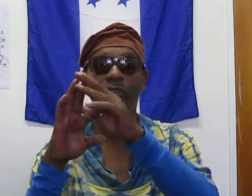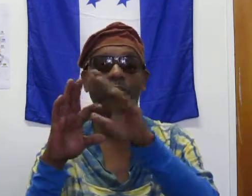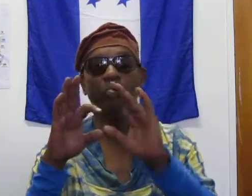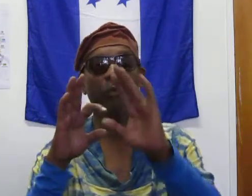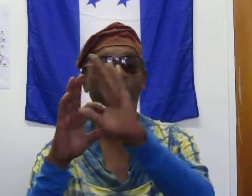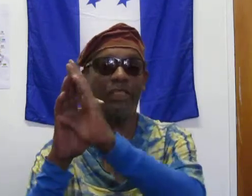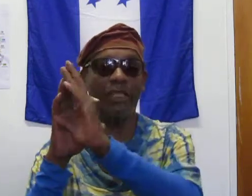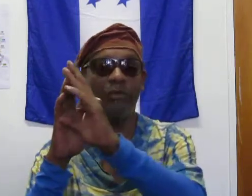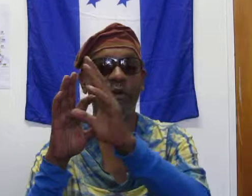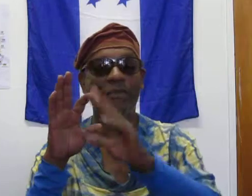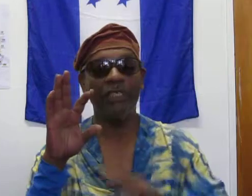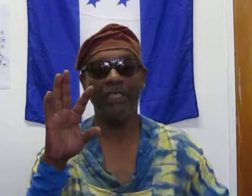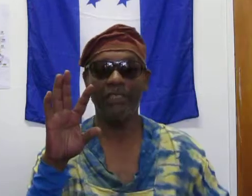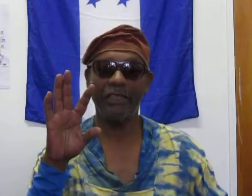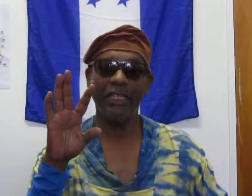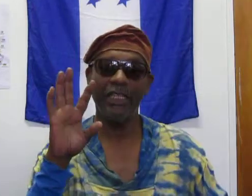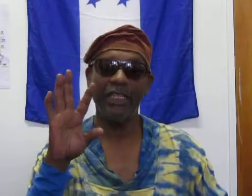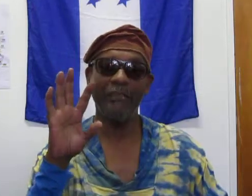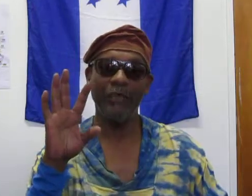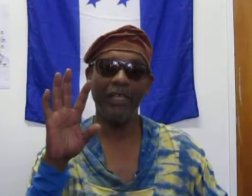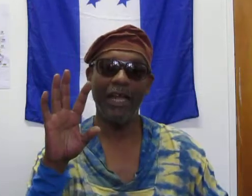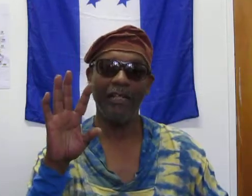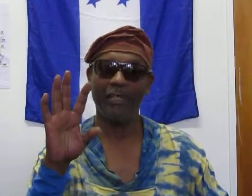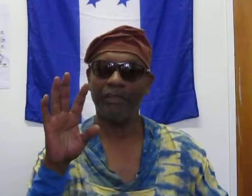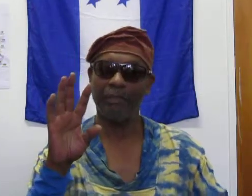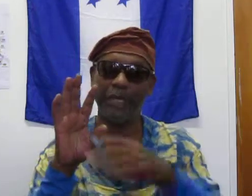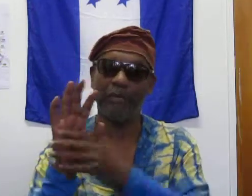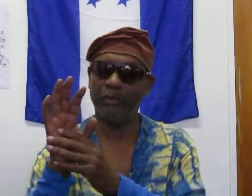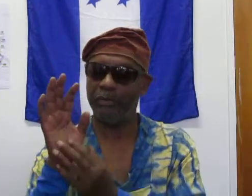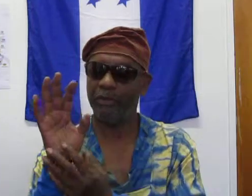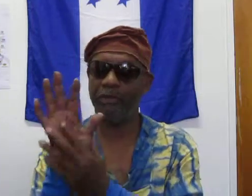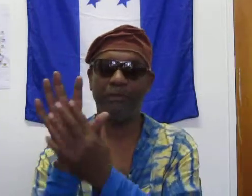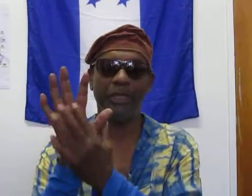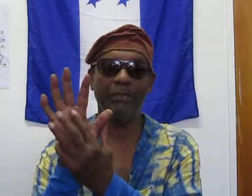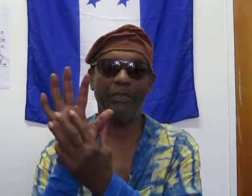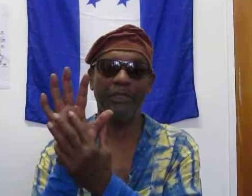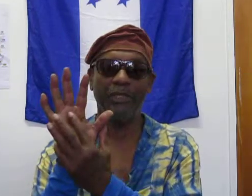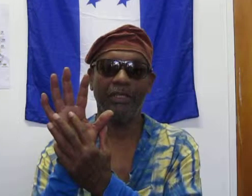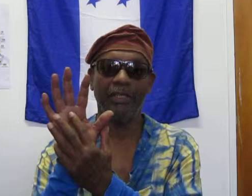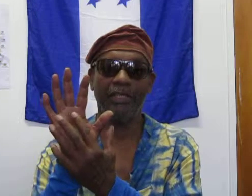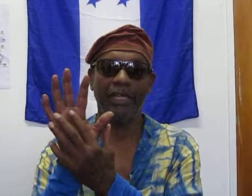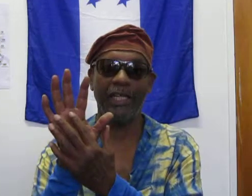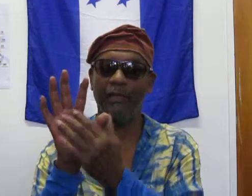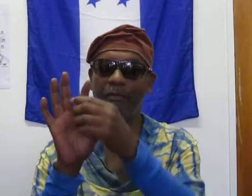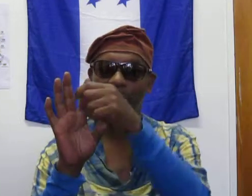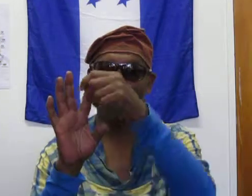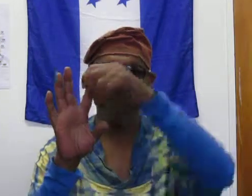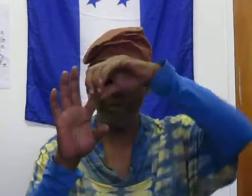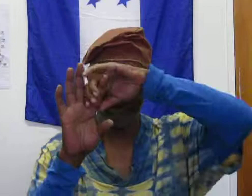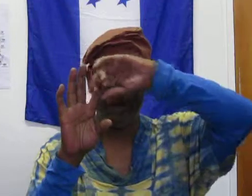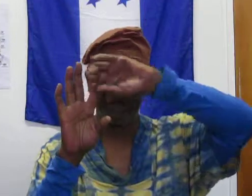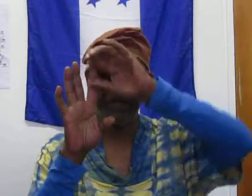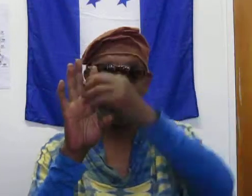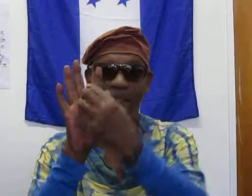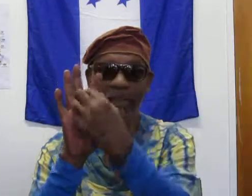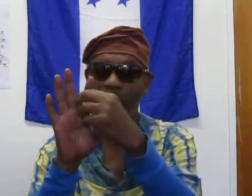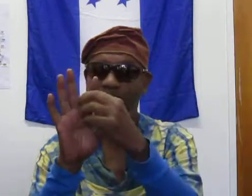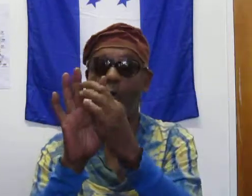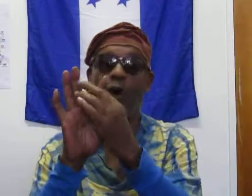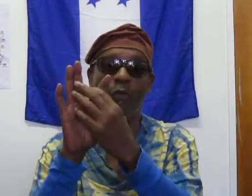show, marginalizing them, all the rest of that stuff, even with that, the people, you know, the people, they can, through social media, through hard,